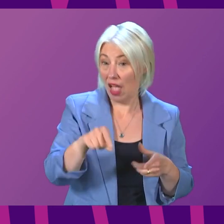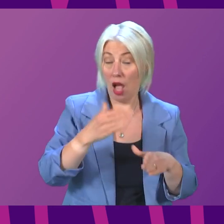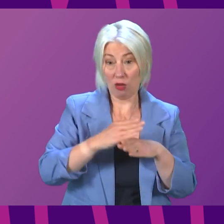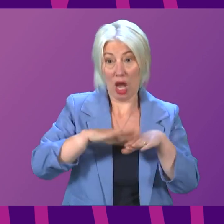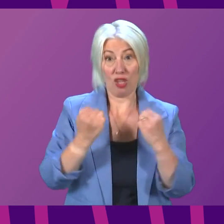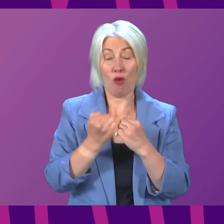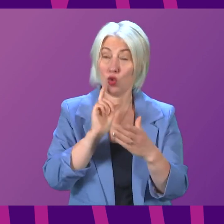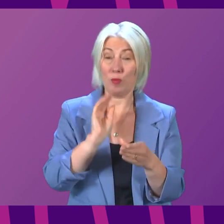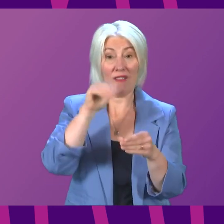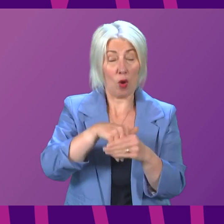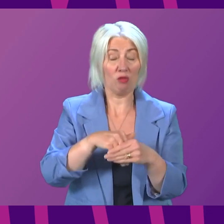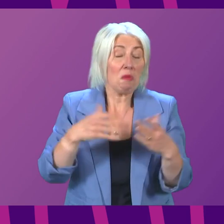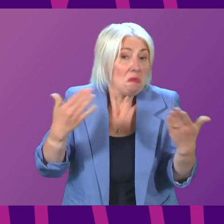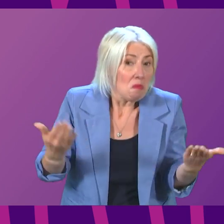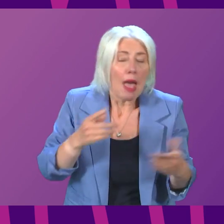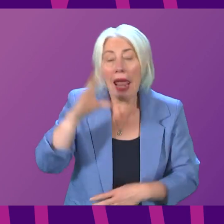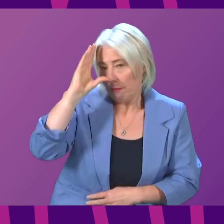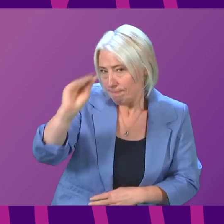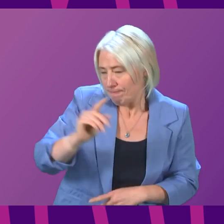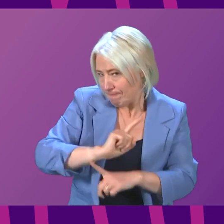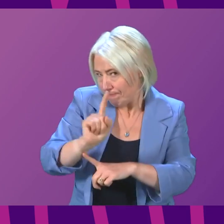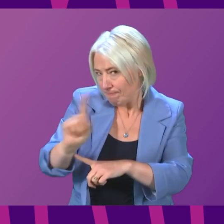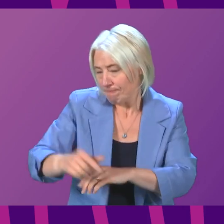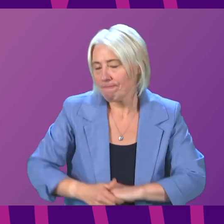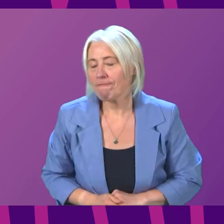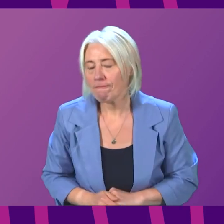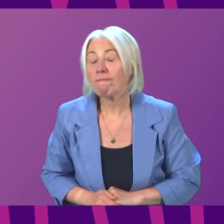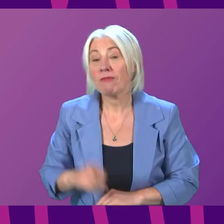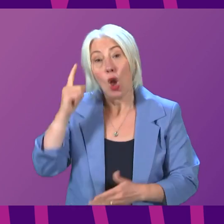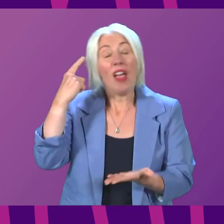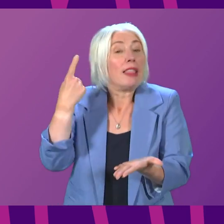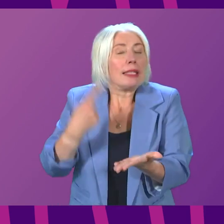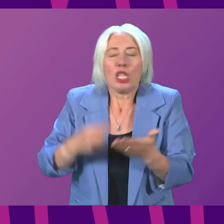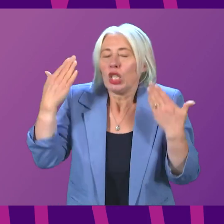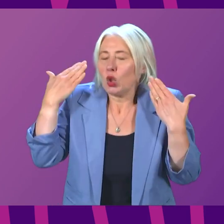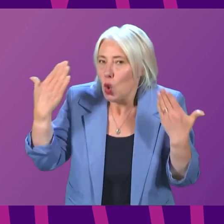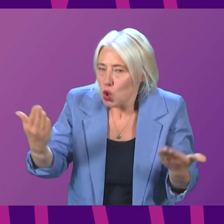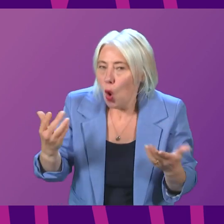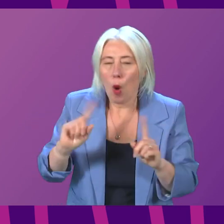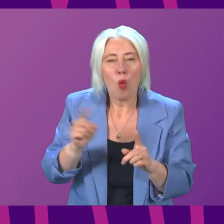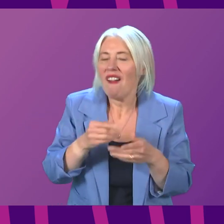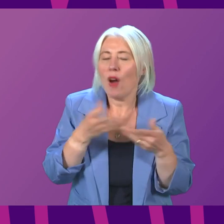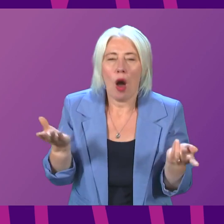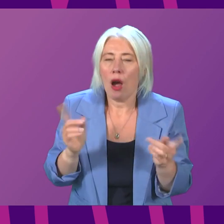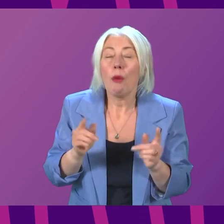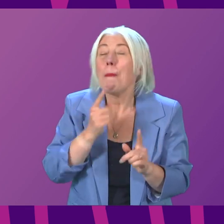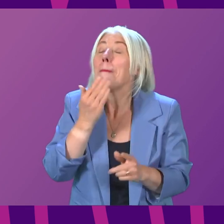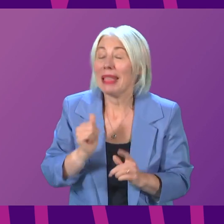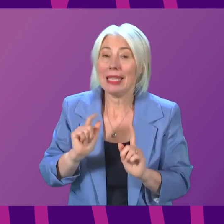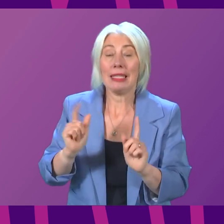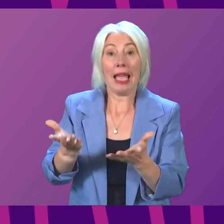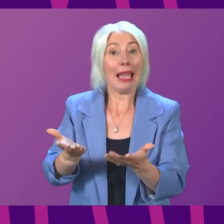and revert back to the member in due course. Notwithstanding what the decision on that might be, though, I would ask the member to accept that we